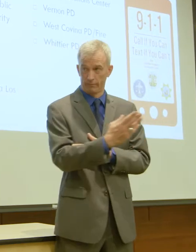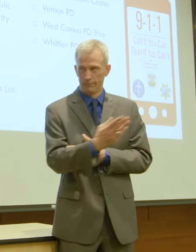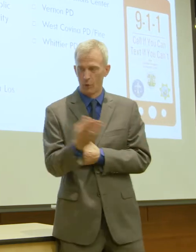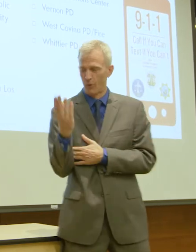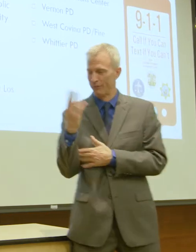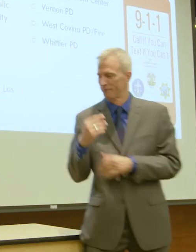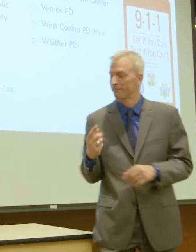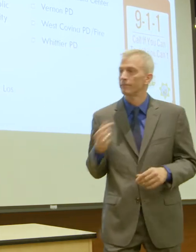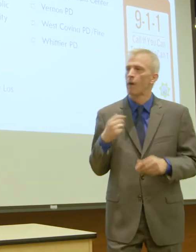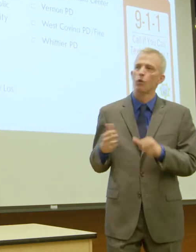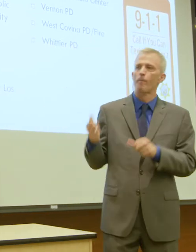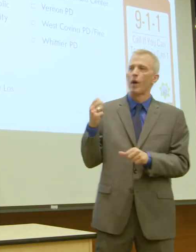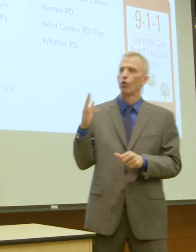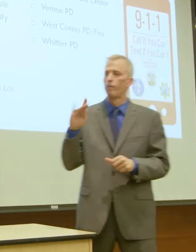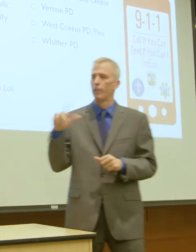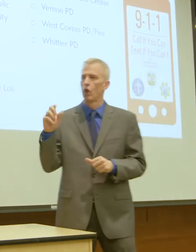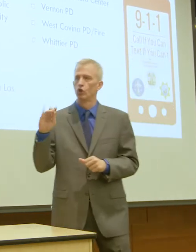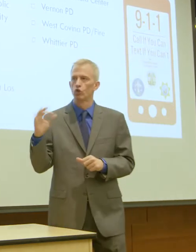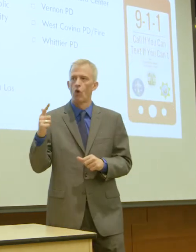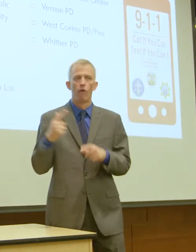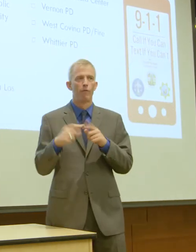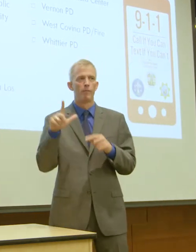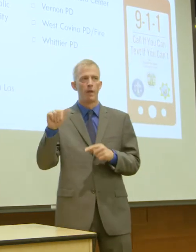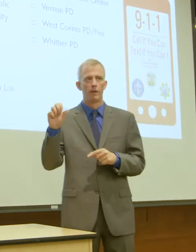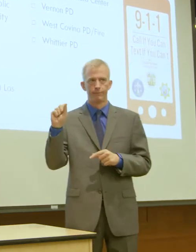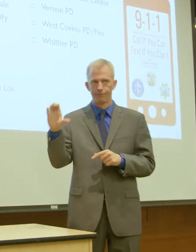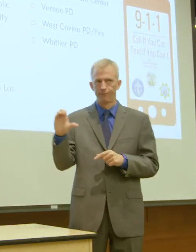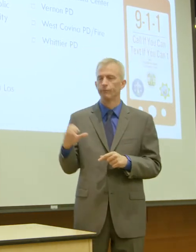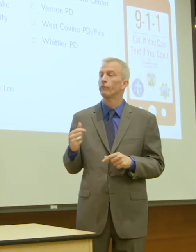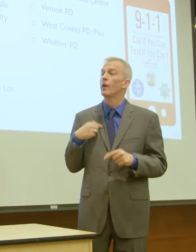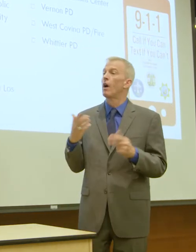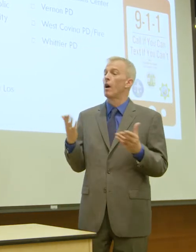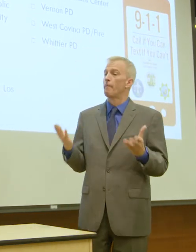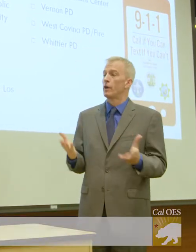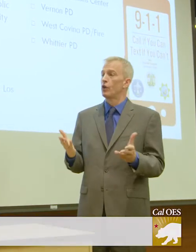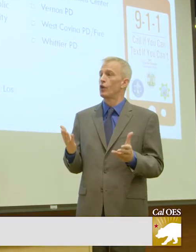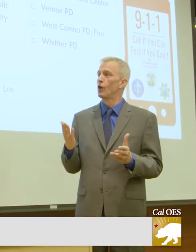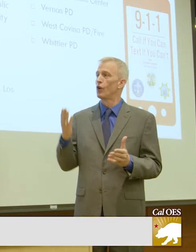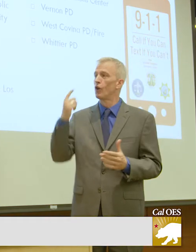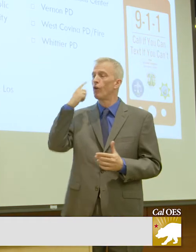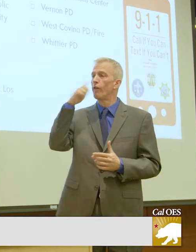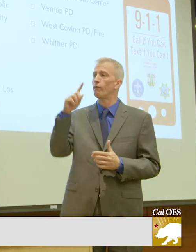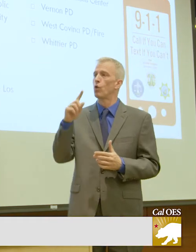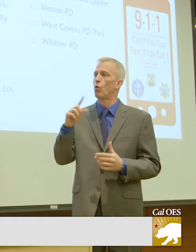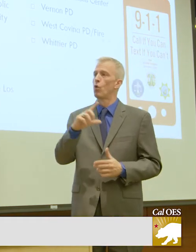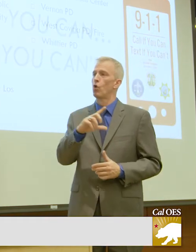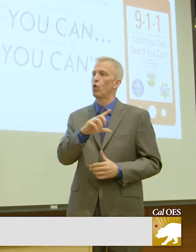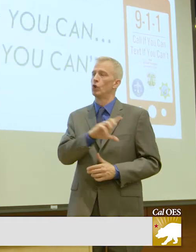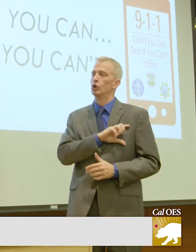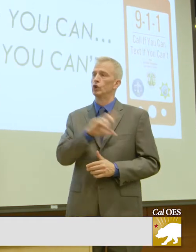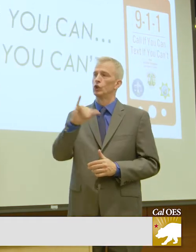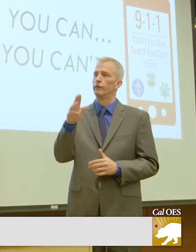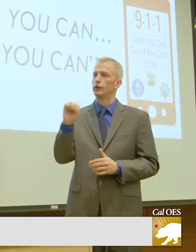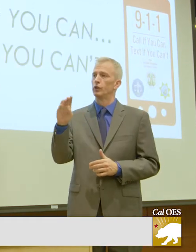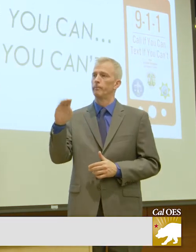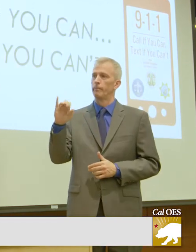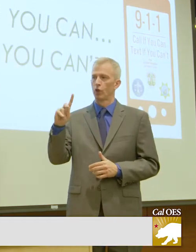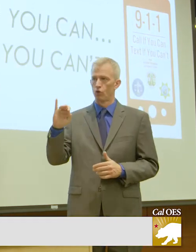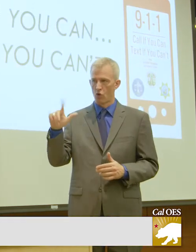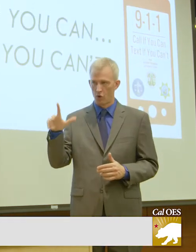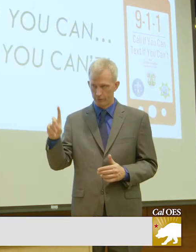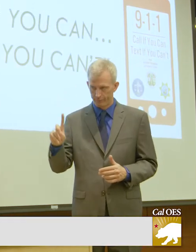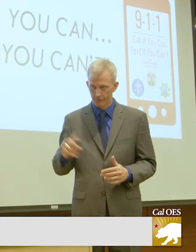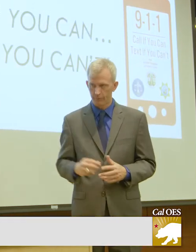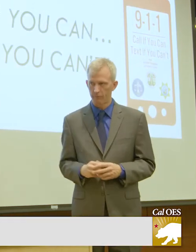I'm Commander Bill Song from Los Angeles County Sheriff's Department. I'm here on behalf of Sheriff Jim McDonald. First, I'd like to